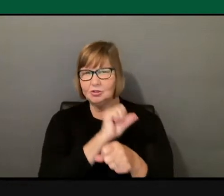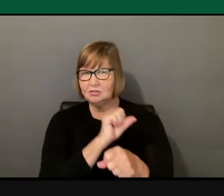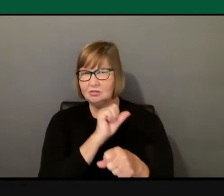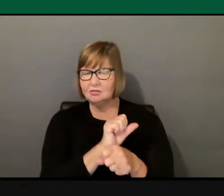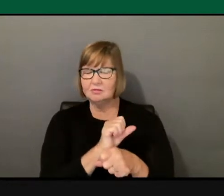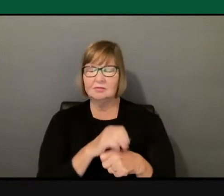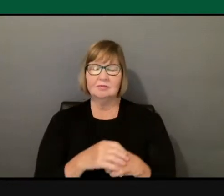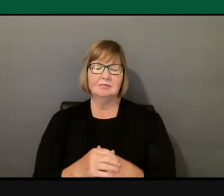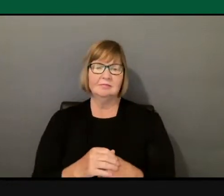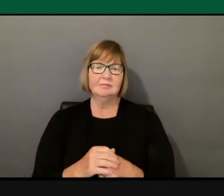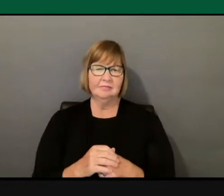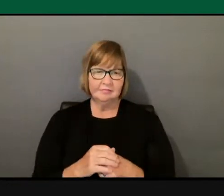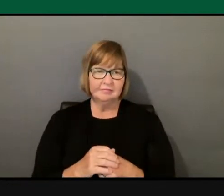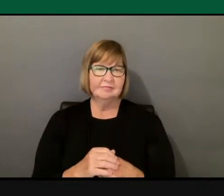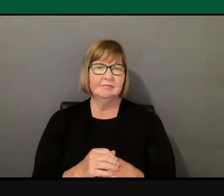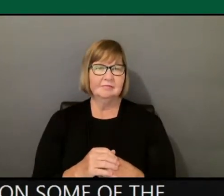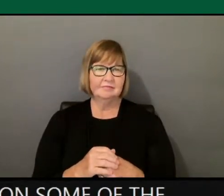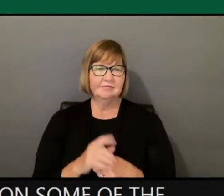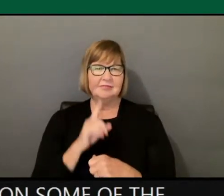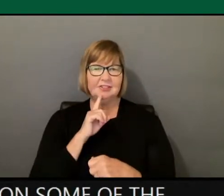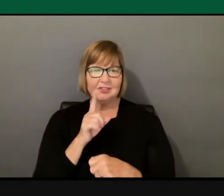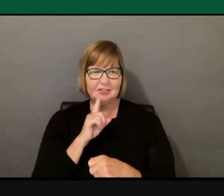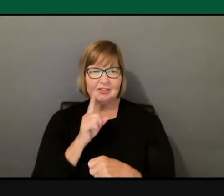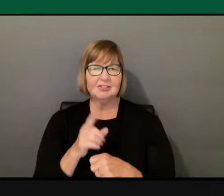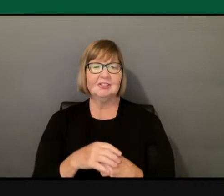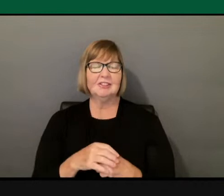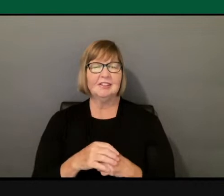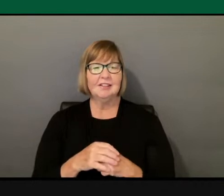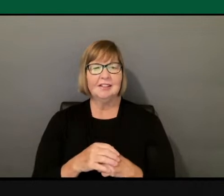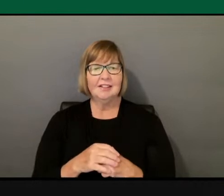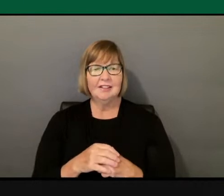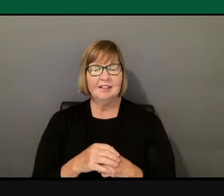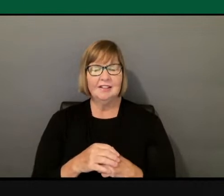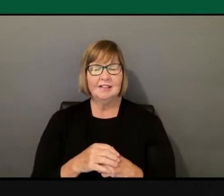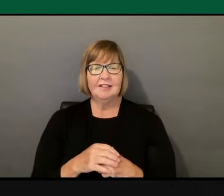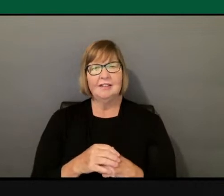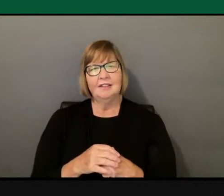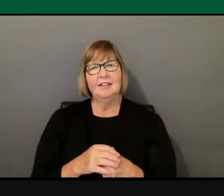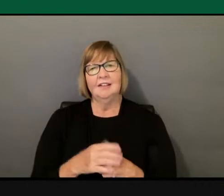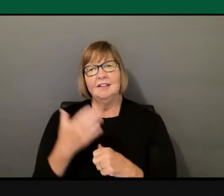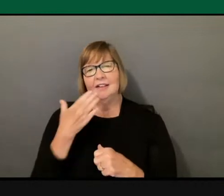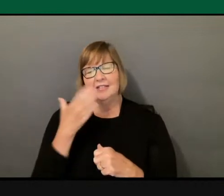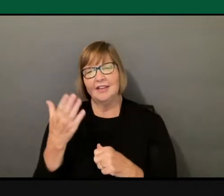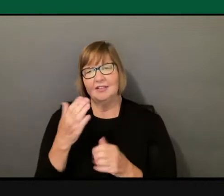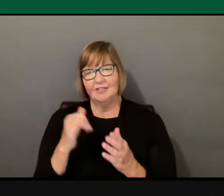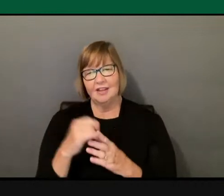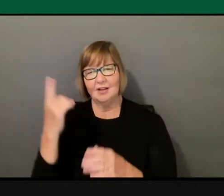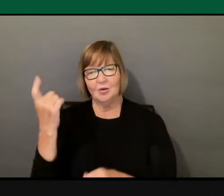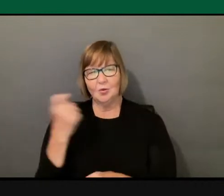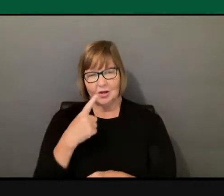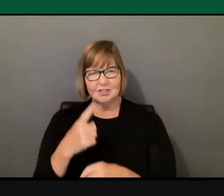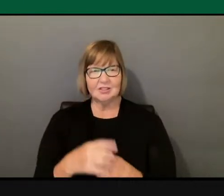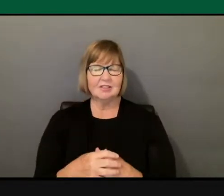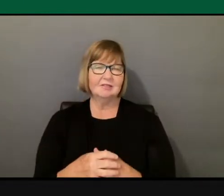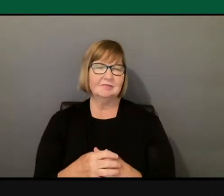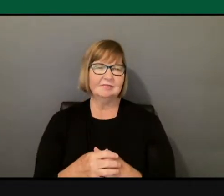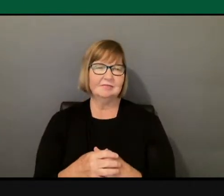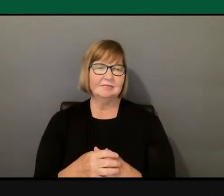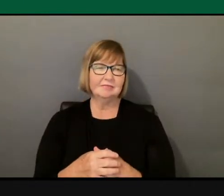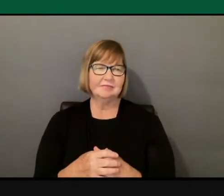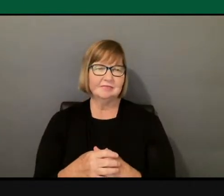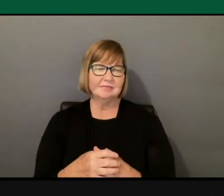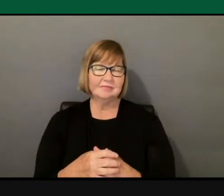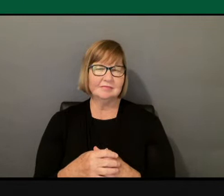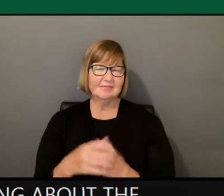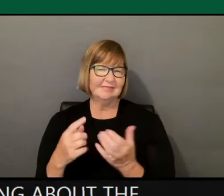Sure. So thank you for the question. I'd like to address it by talking about the individual and then